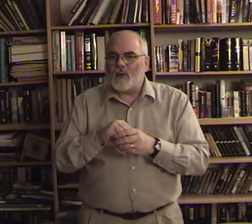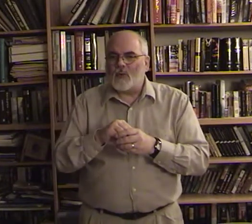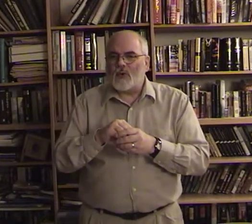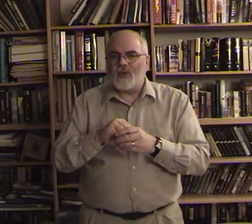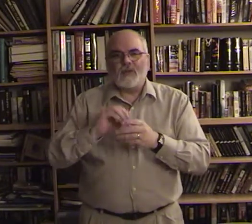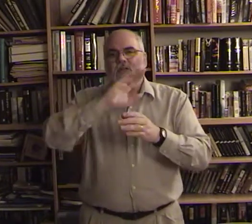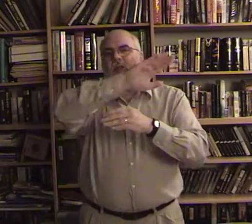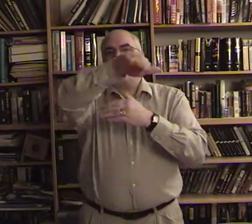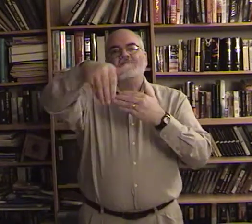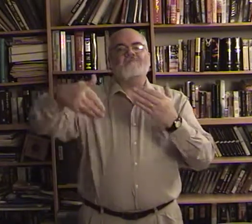of the world